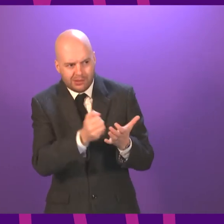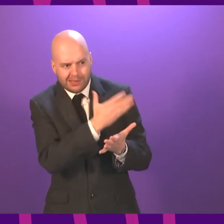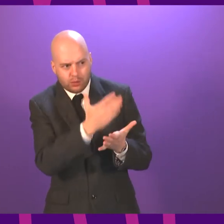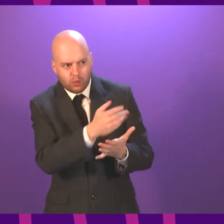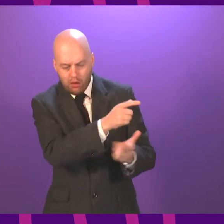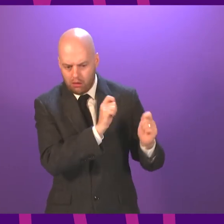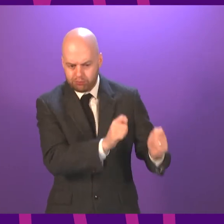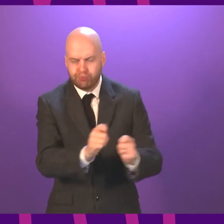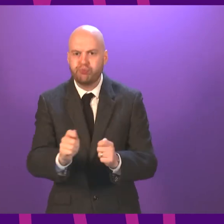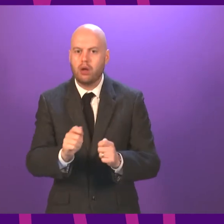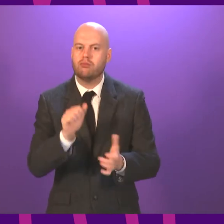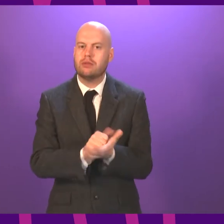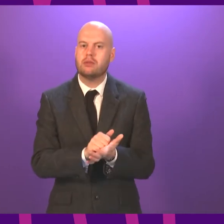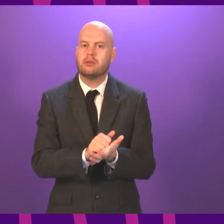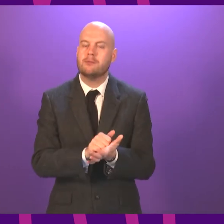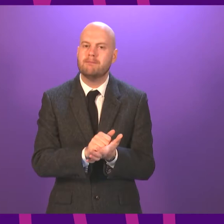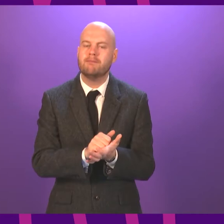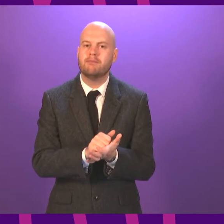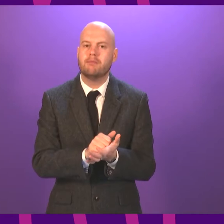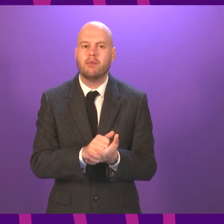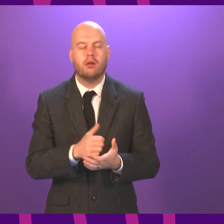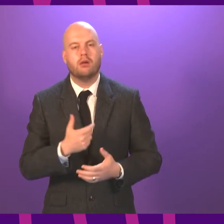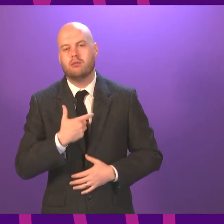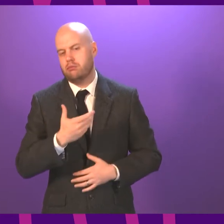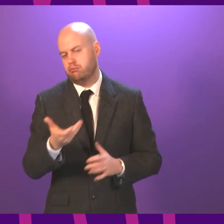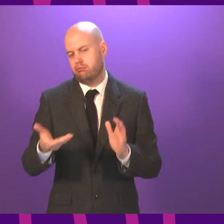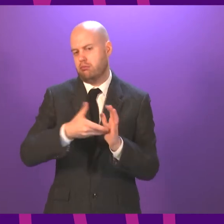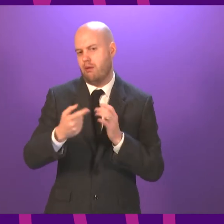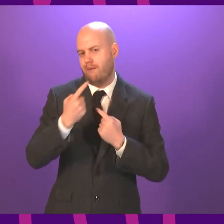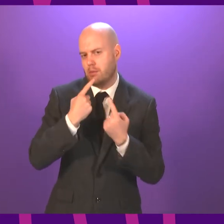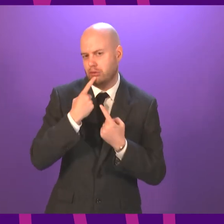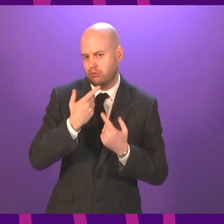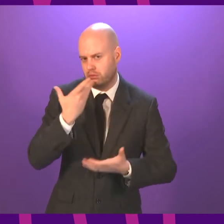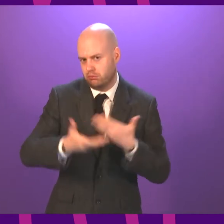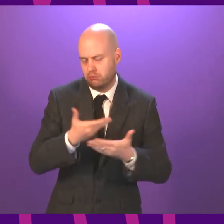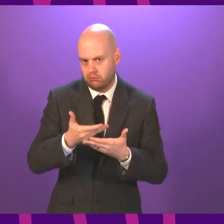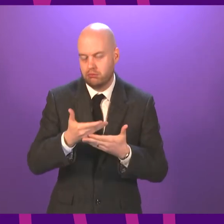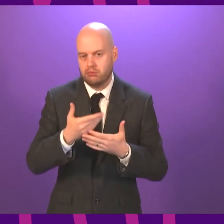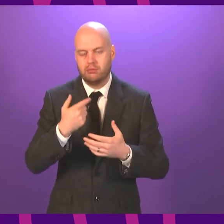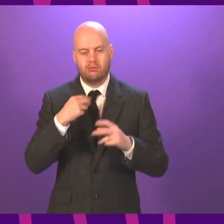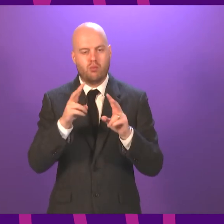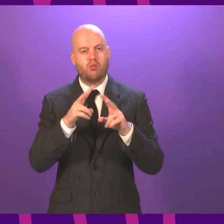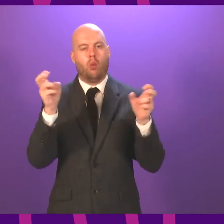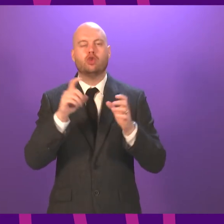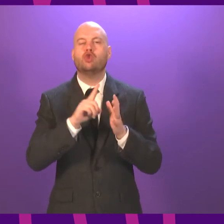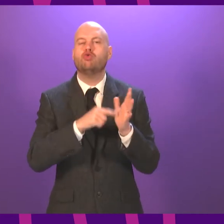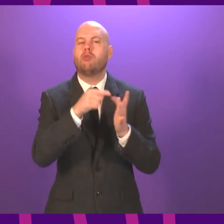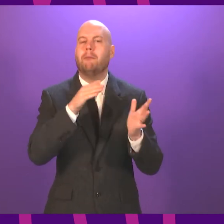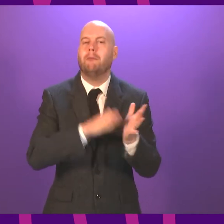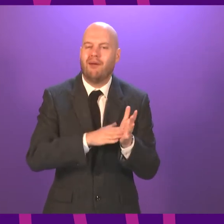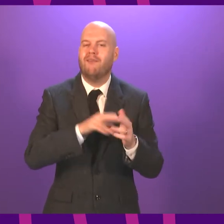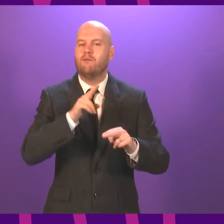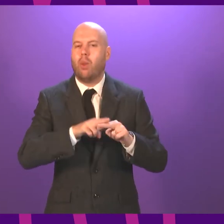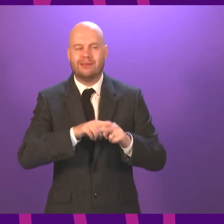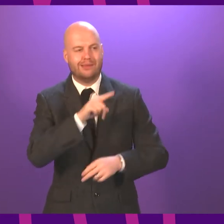perhaps in setting the context for this, I can do no better than quote Jim Thewlis, who of course is General